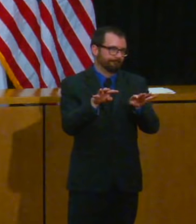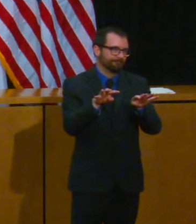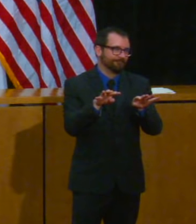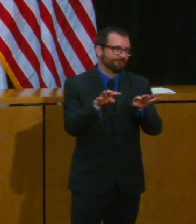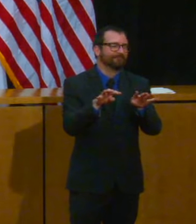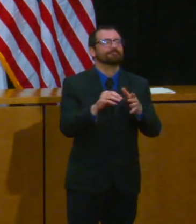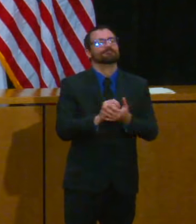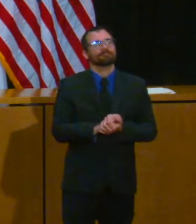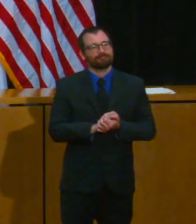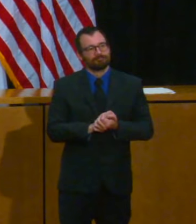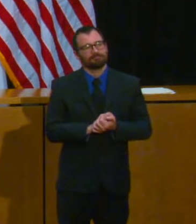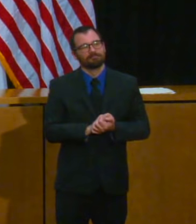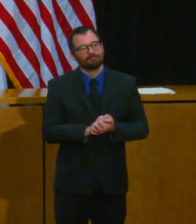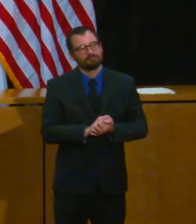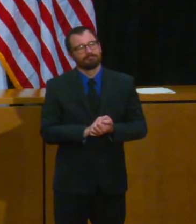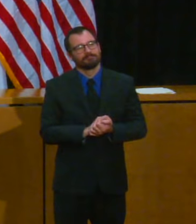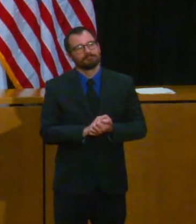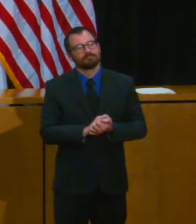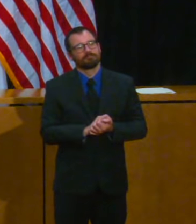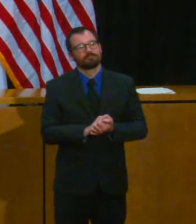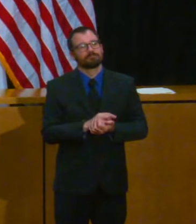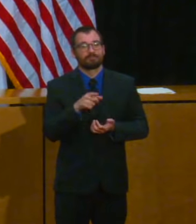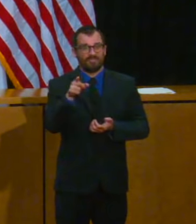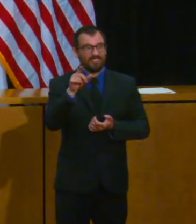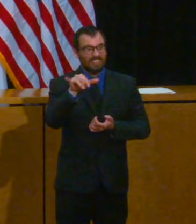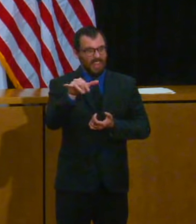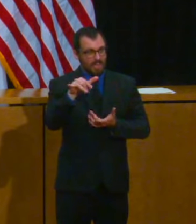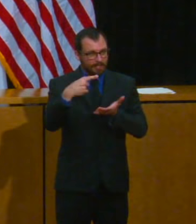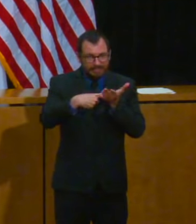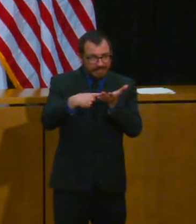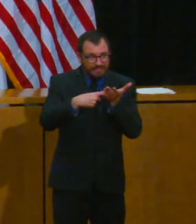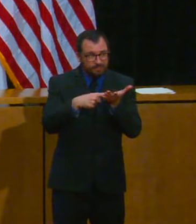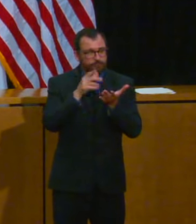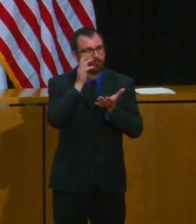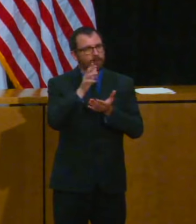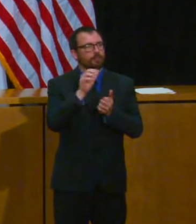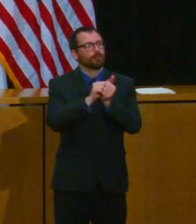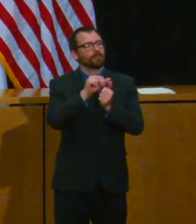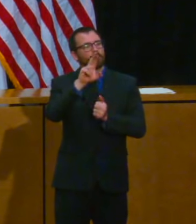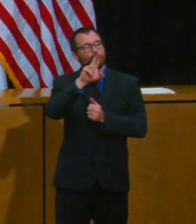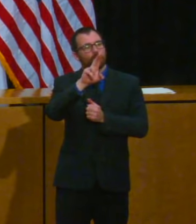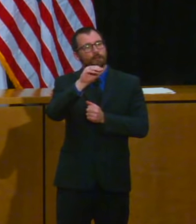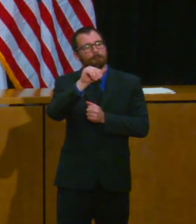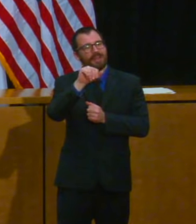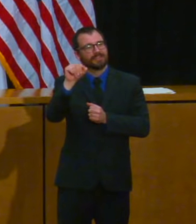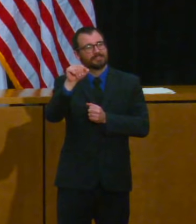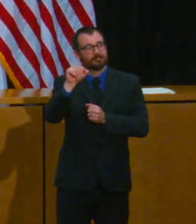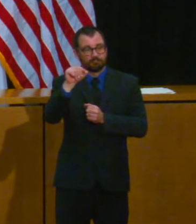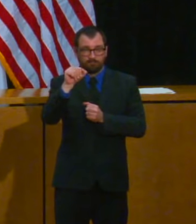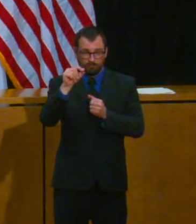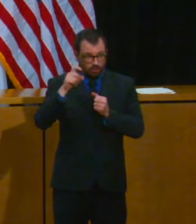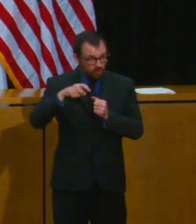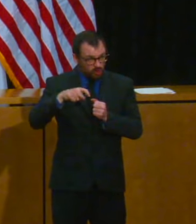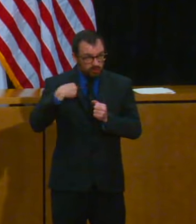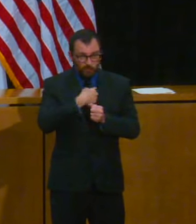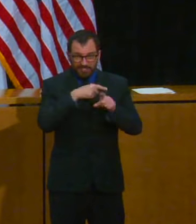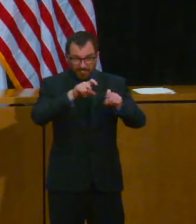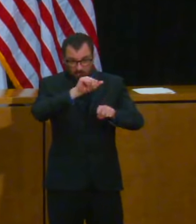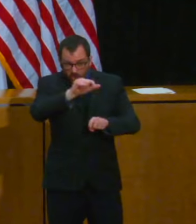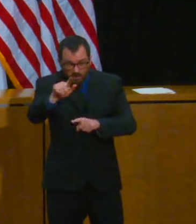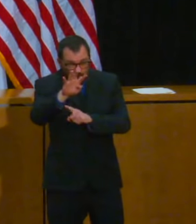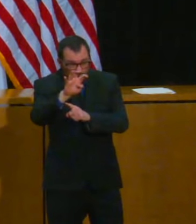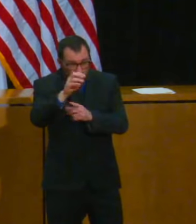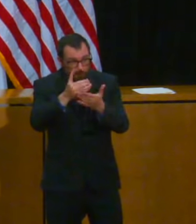about whether to test all 400 employees before they reopen or not it's obviously a massive testing Governor,